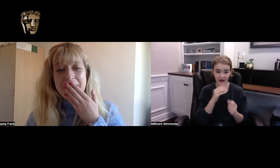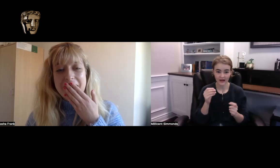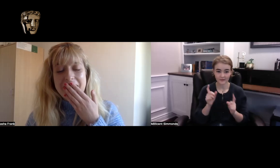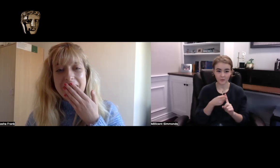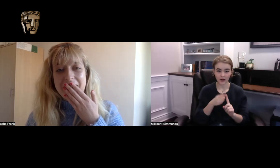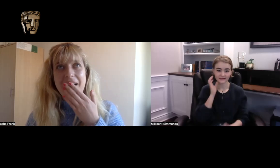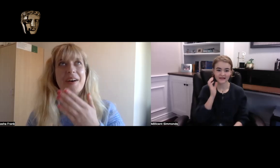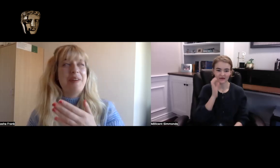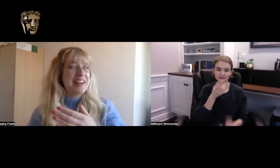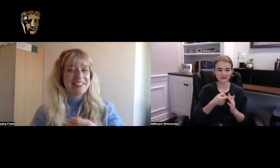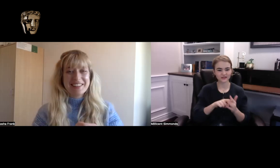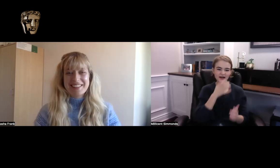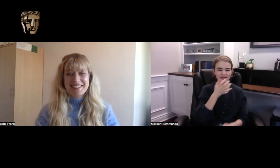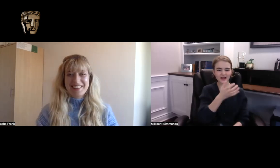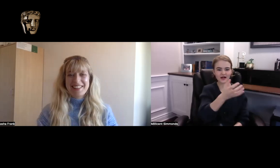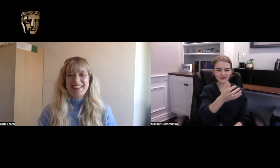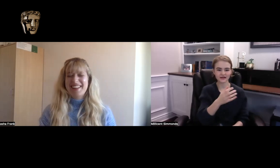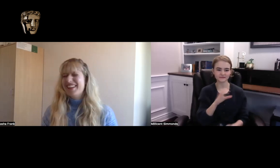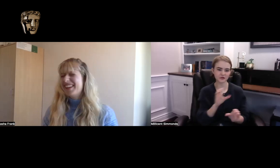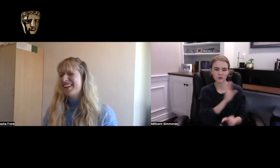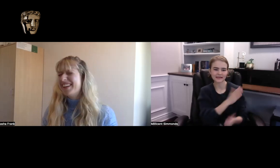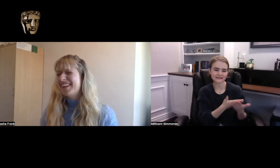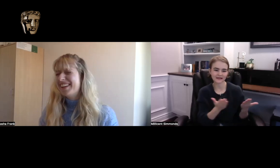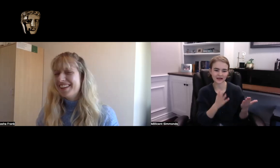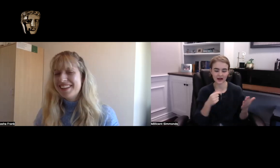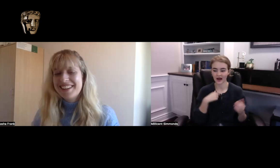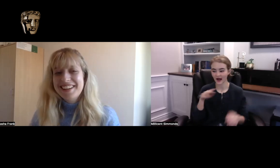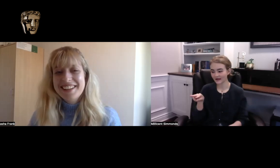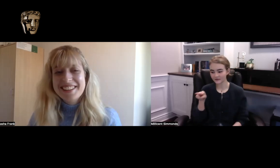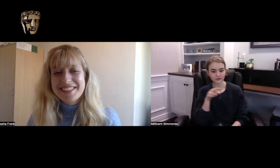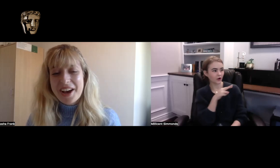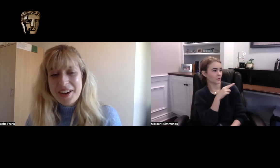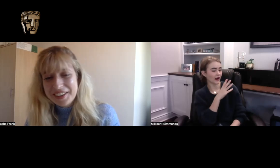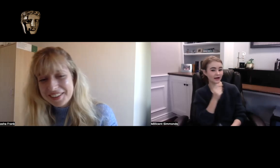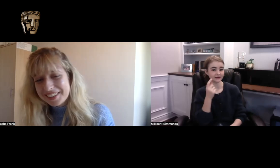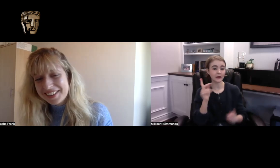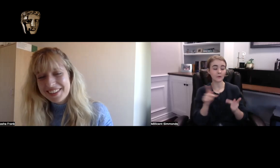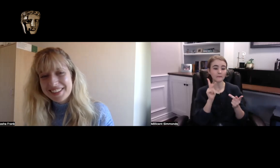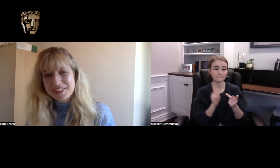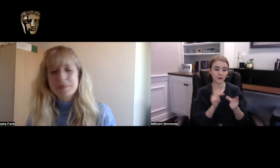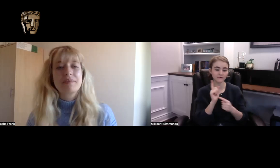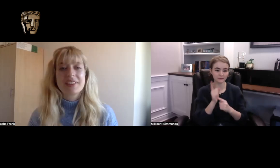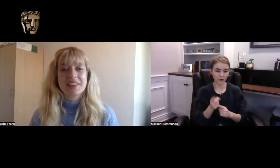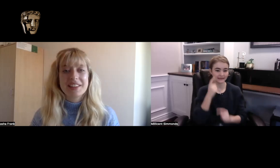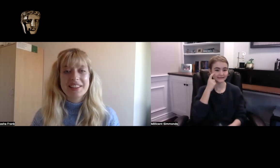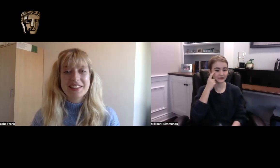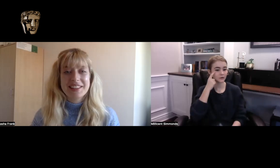and it was when Killian was yelling his line and a perfect moment a tear rolled down my cheek when I looked